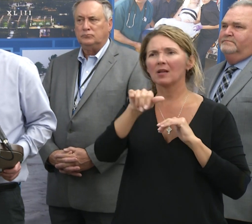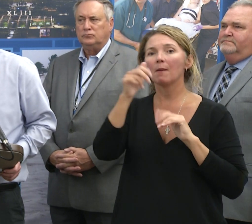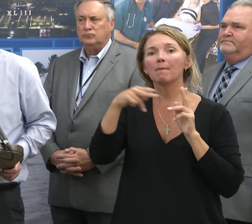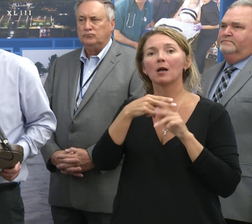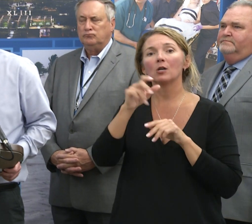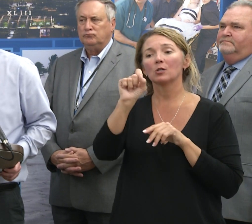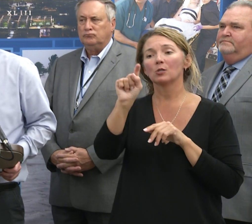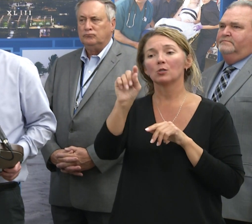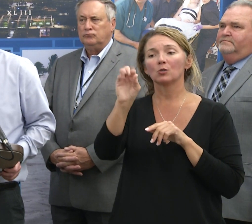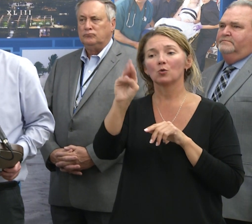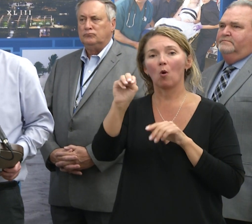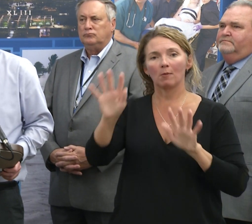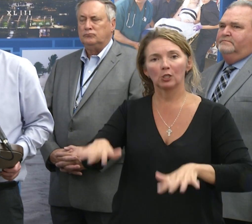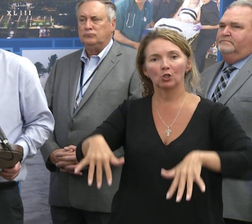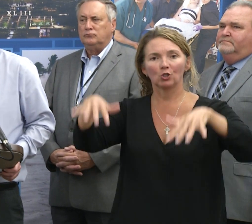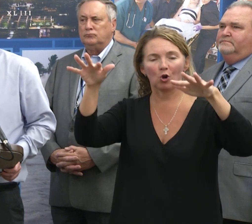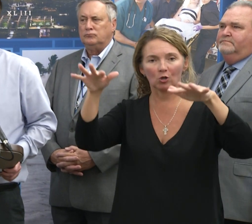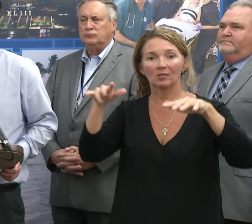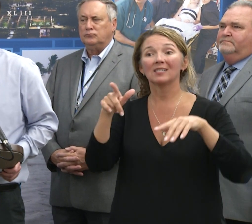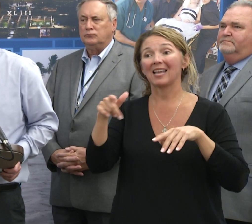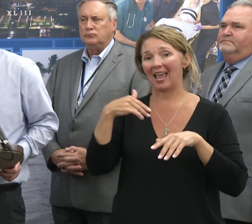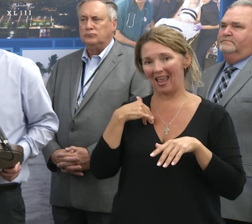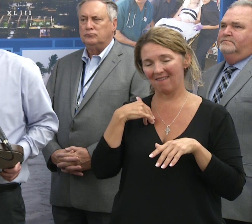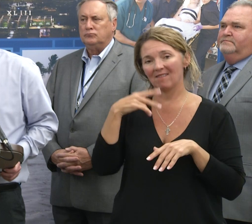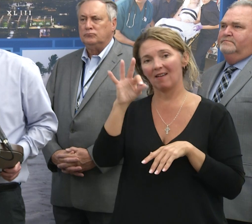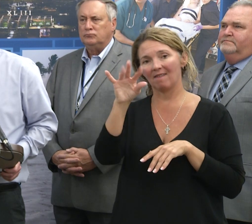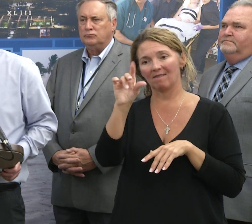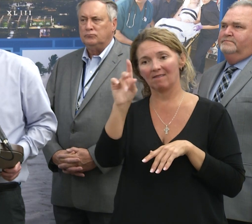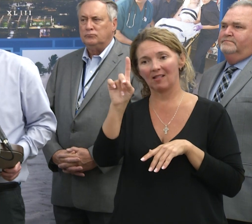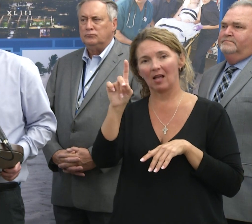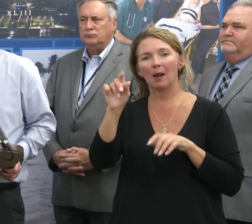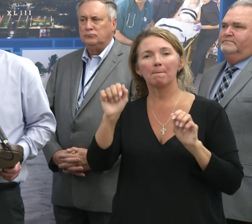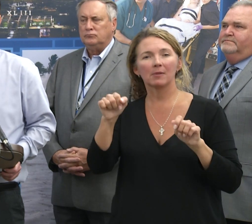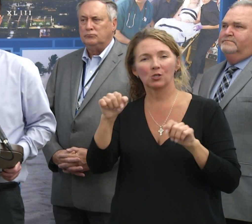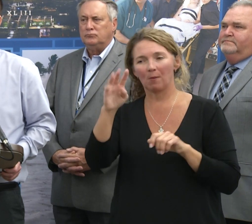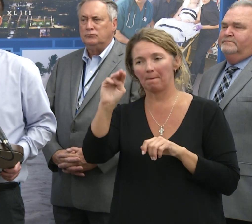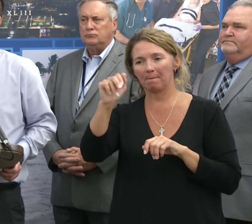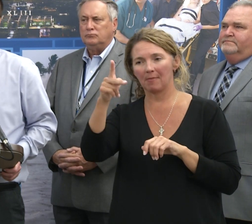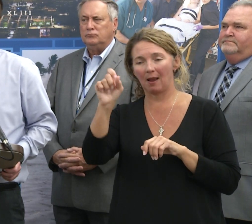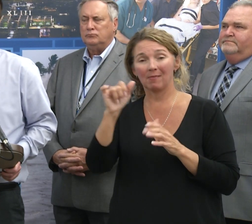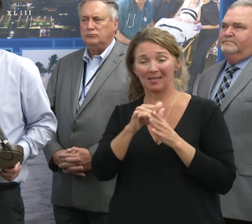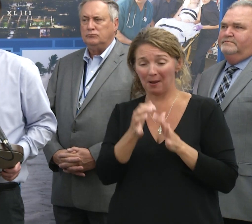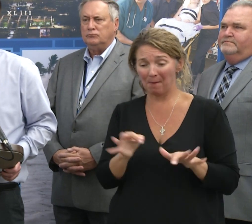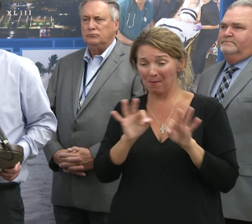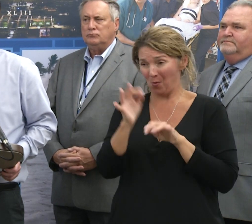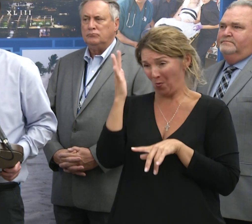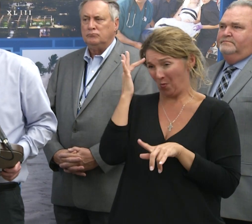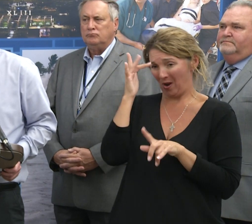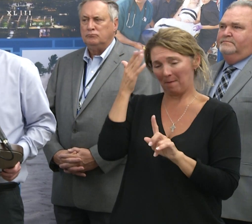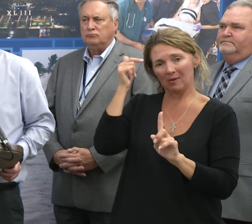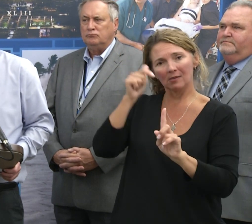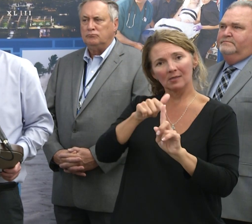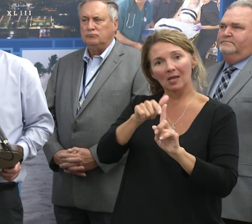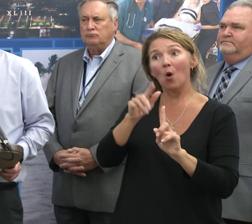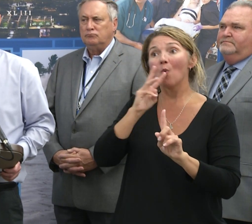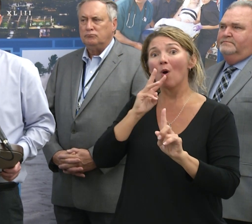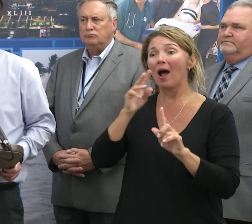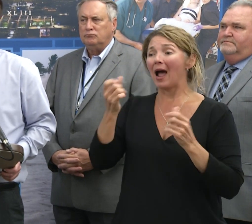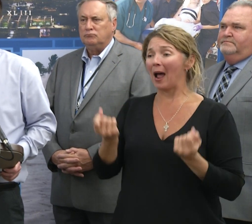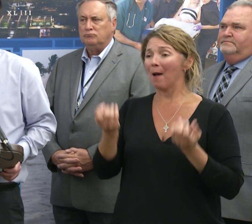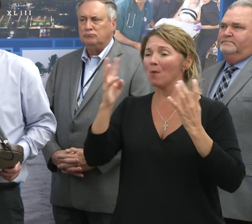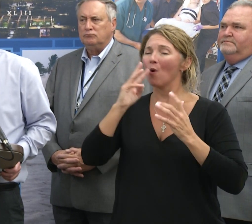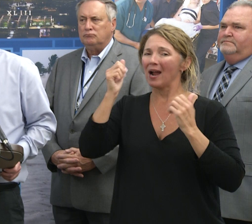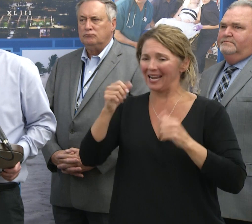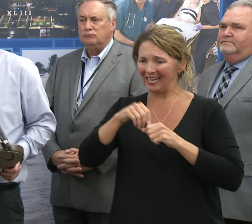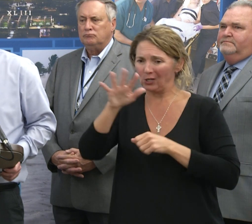storm surge. And so we issue these flood potential maps. And that has been really important because it shows the public how much water potentially could